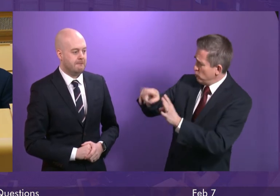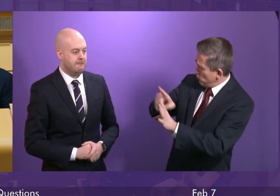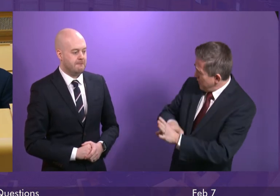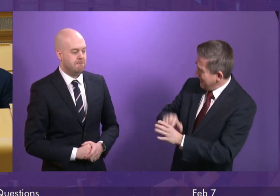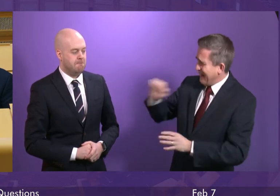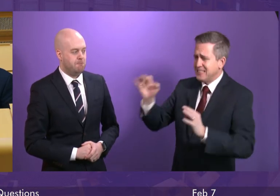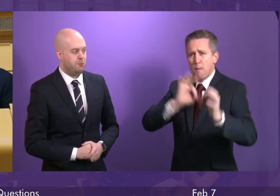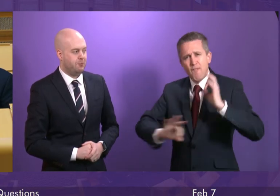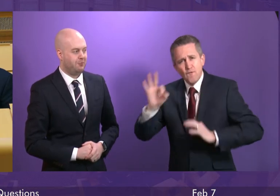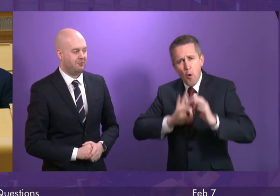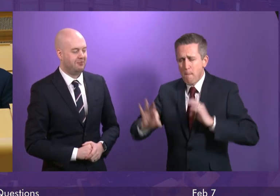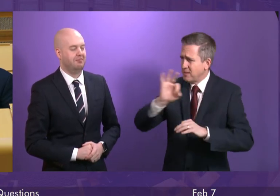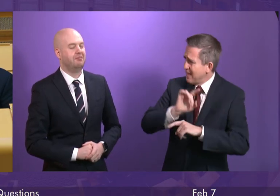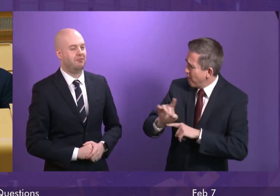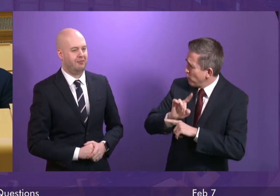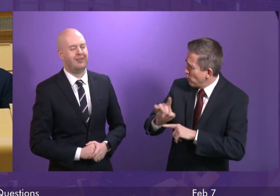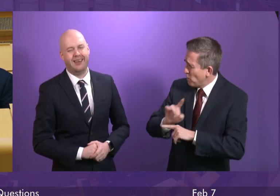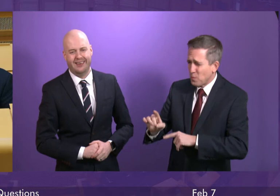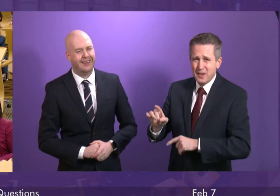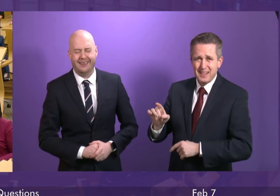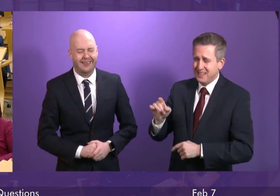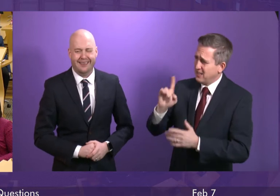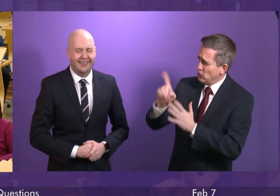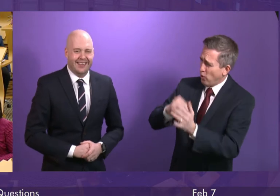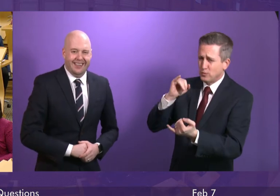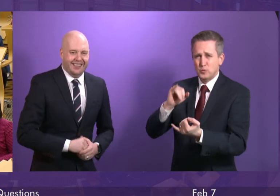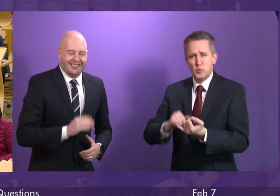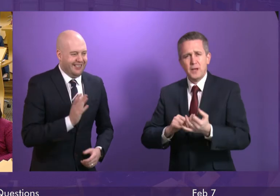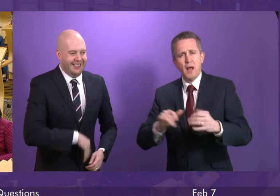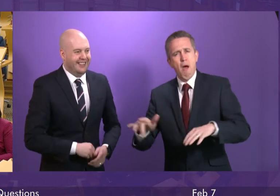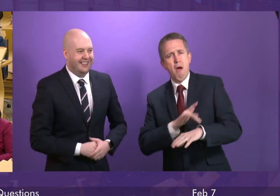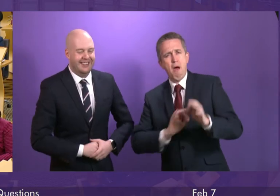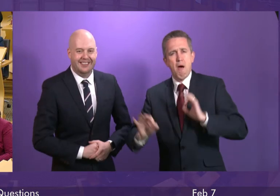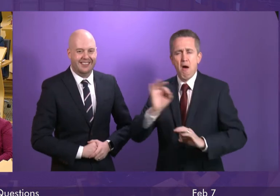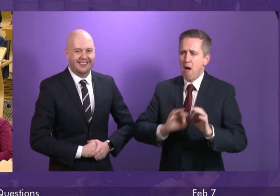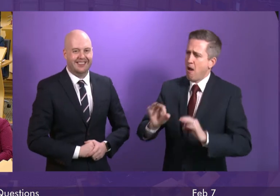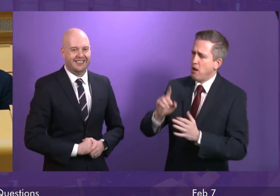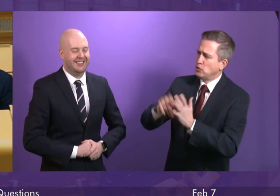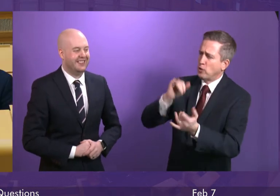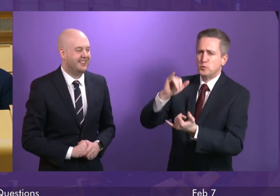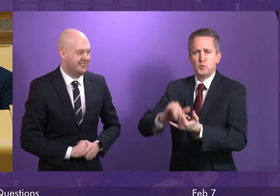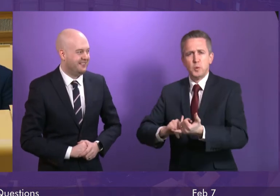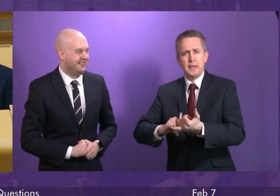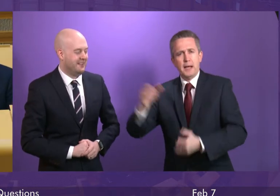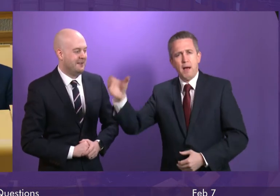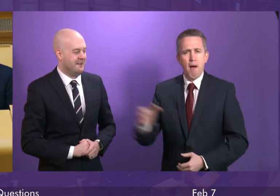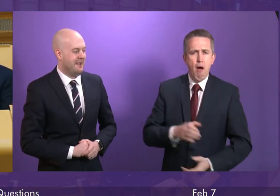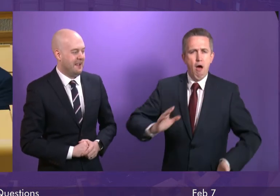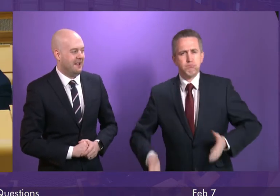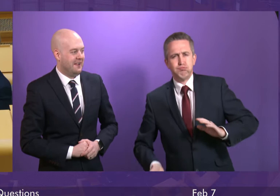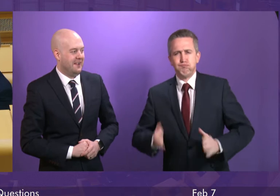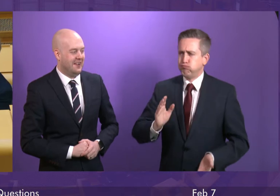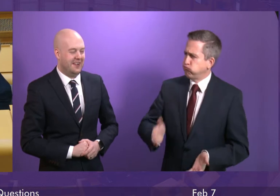performance we get from him when the SNP are in real trouble. Out he comes, out he comes swinging.